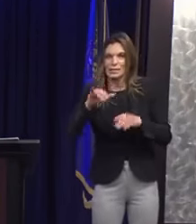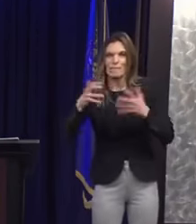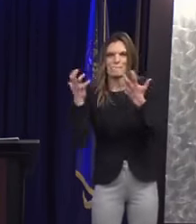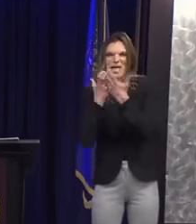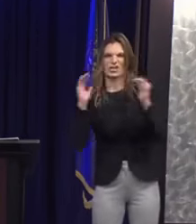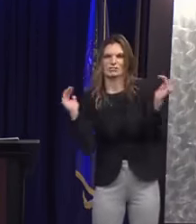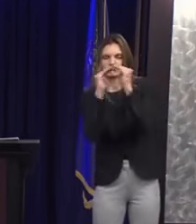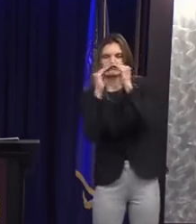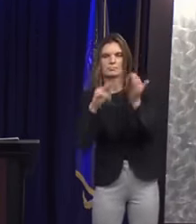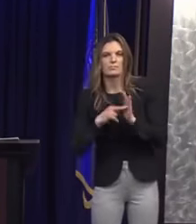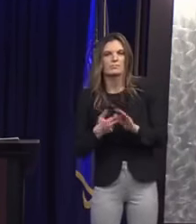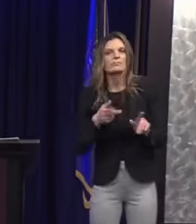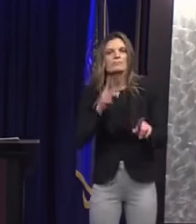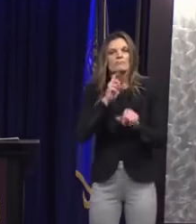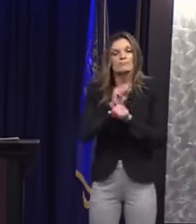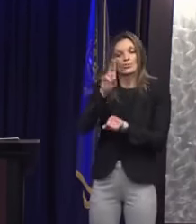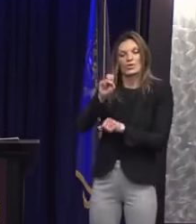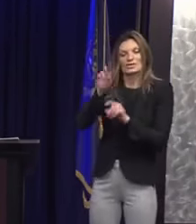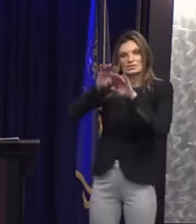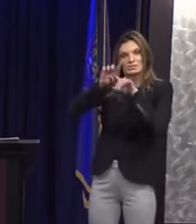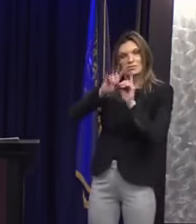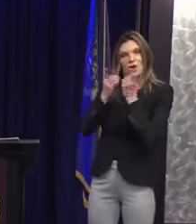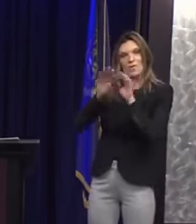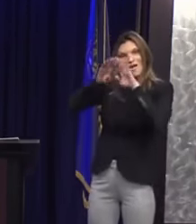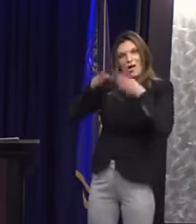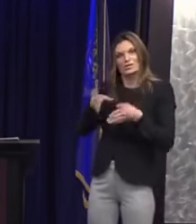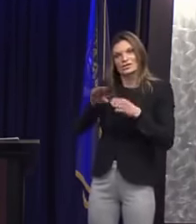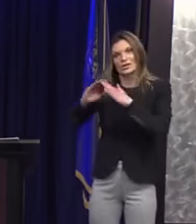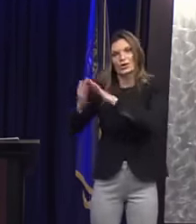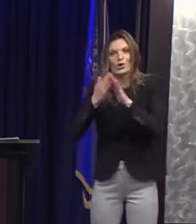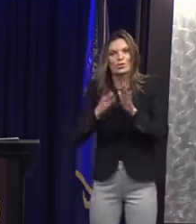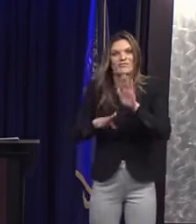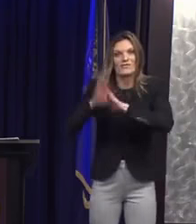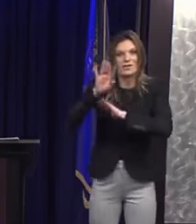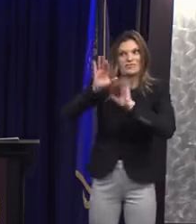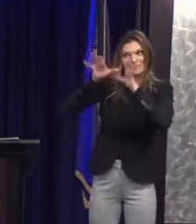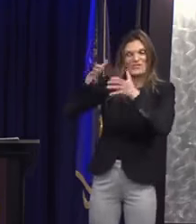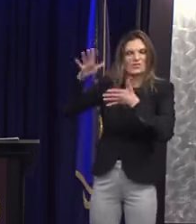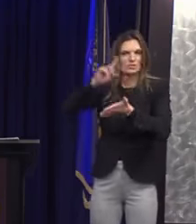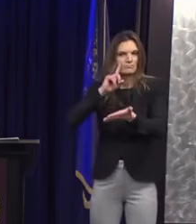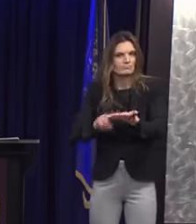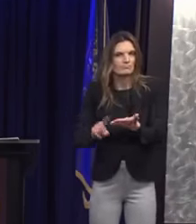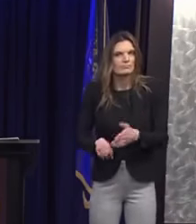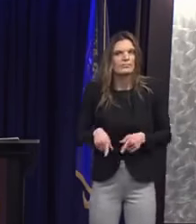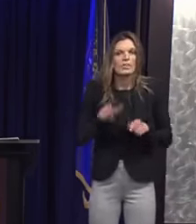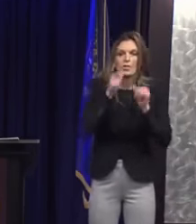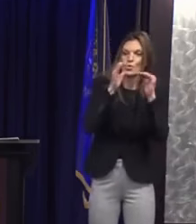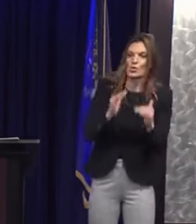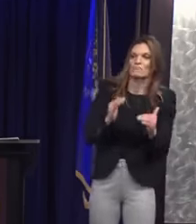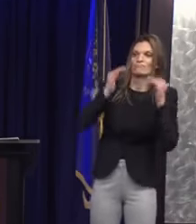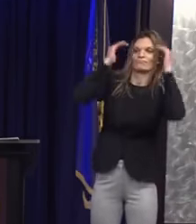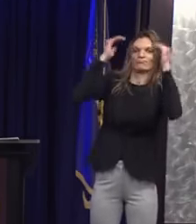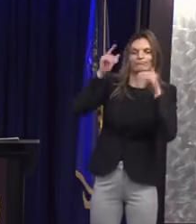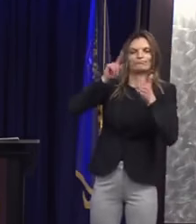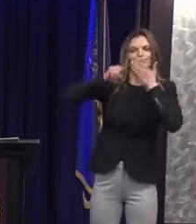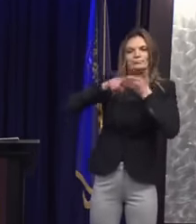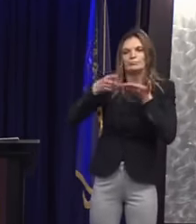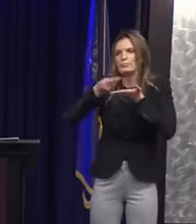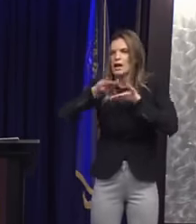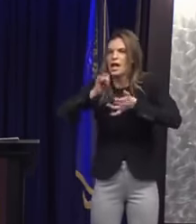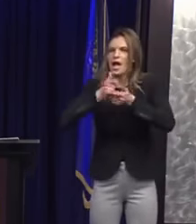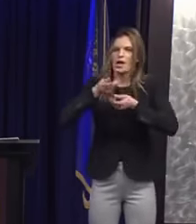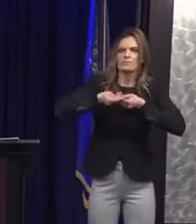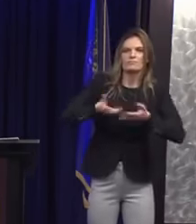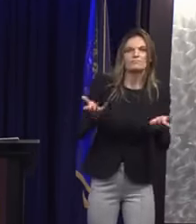by the U.S. Department of Housing and Urban Development, the Office of Inspector General, for which charges were